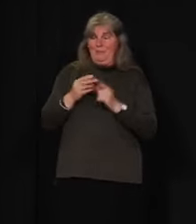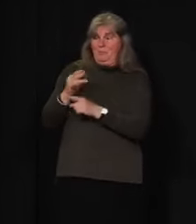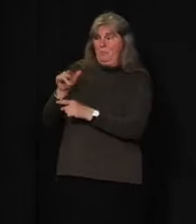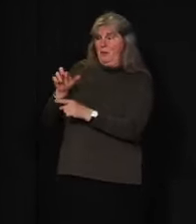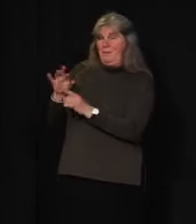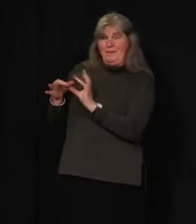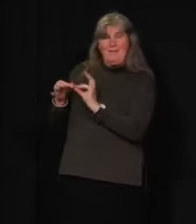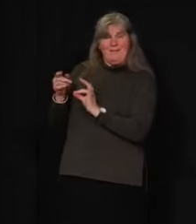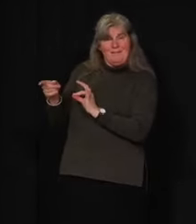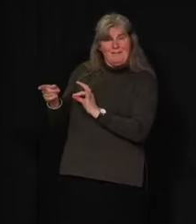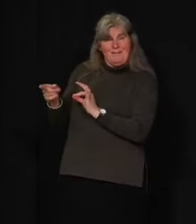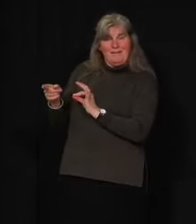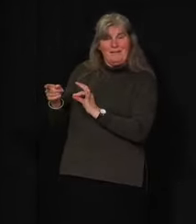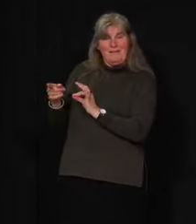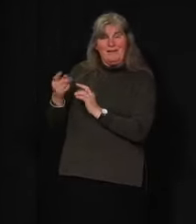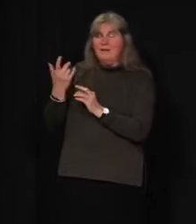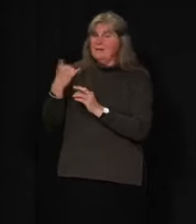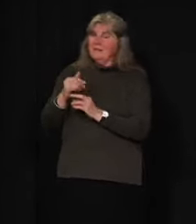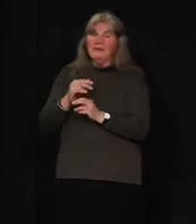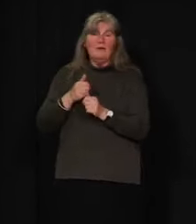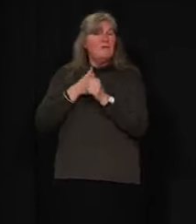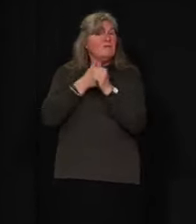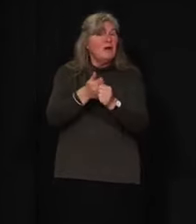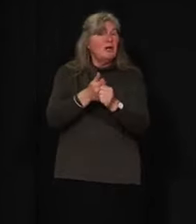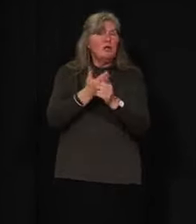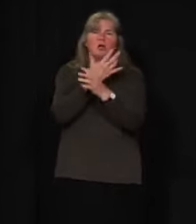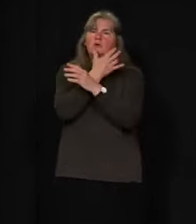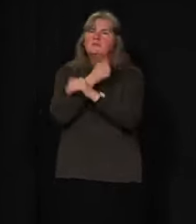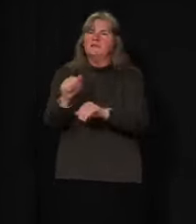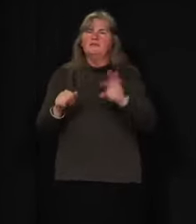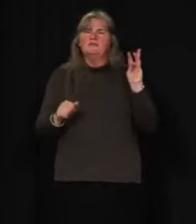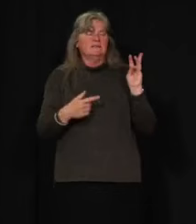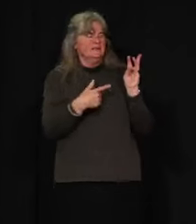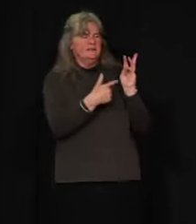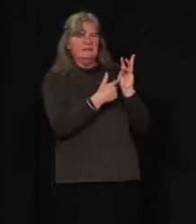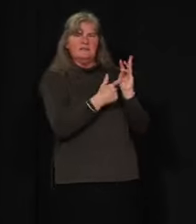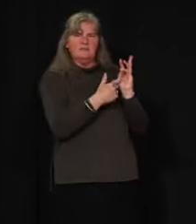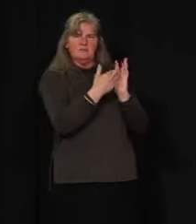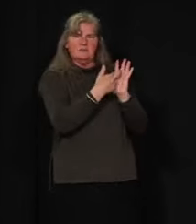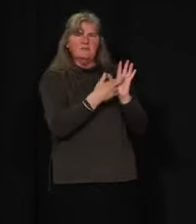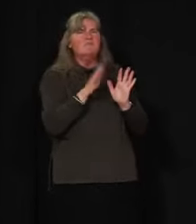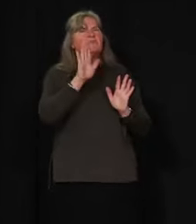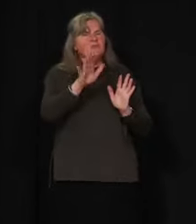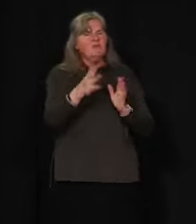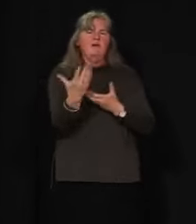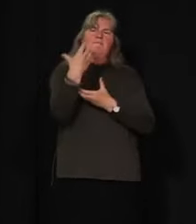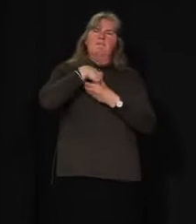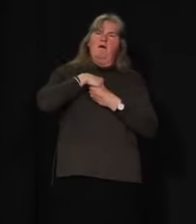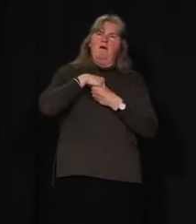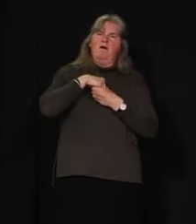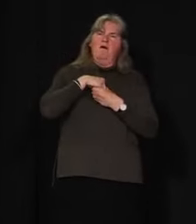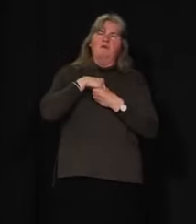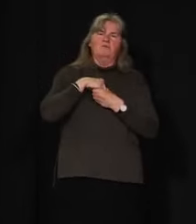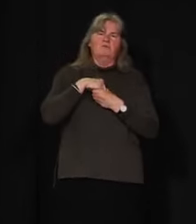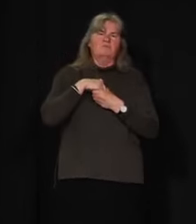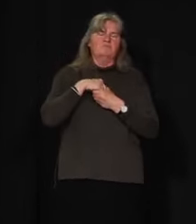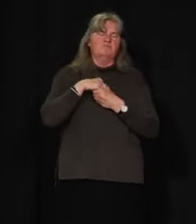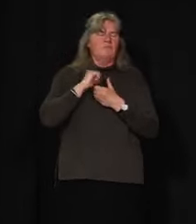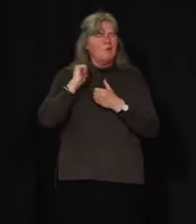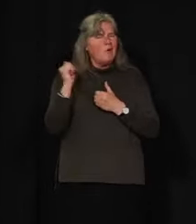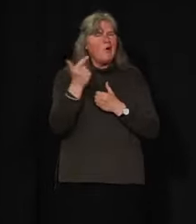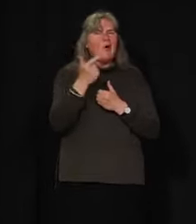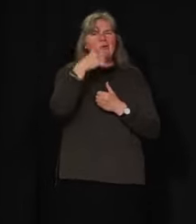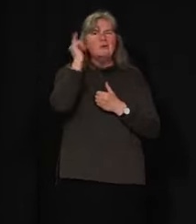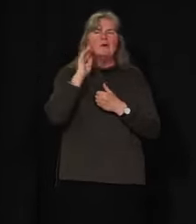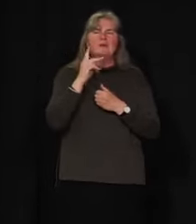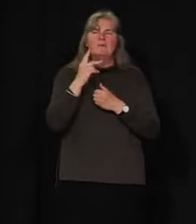in observing the Safe Six. As the public, you have a major role to play in this. It's up to all you